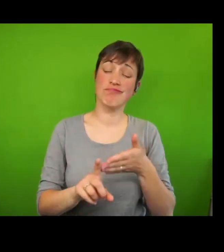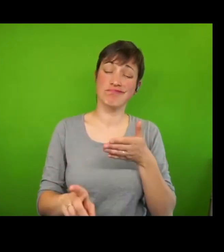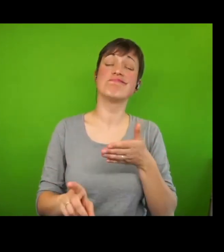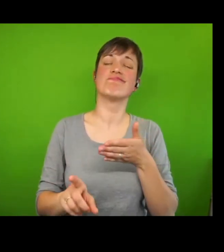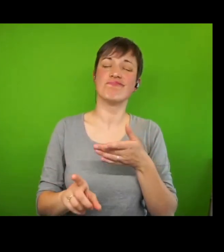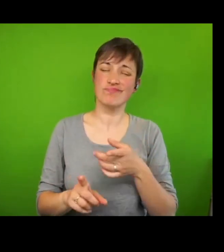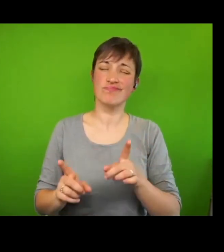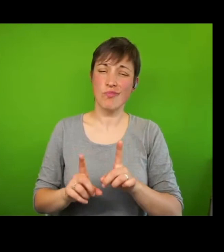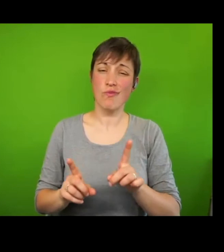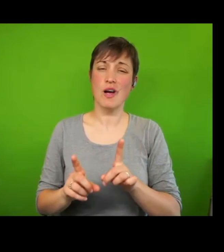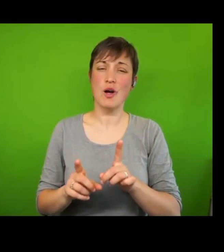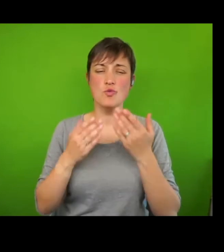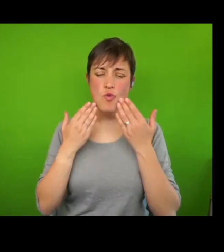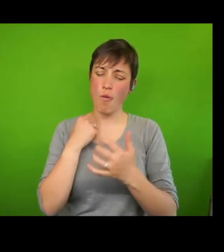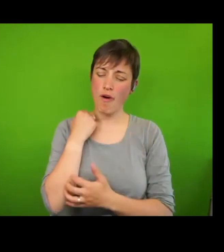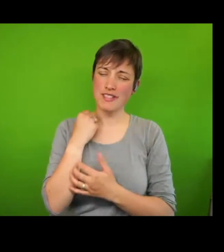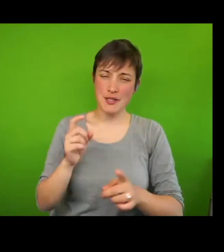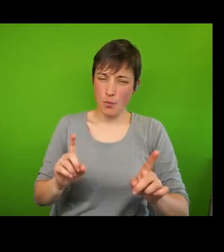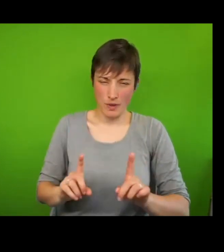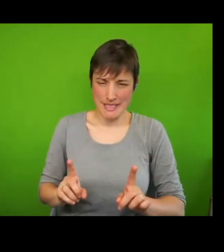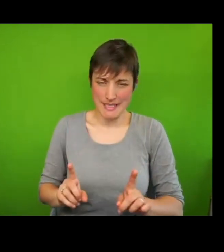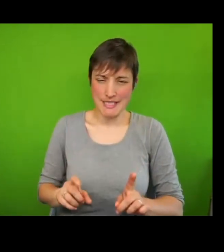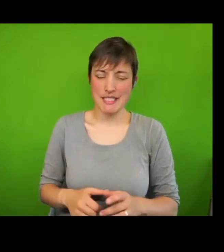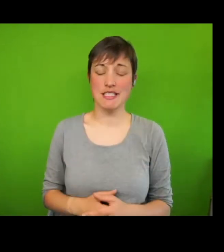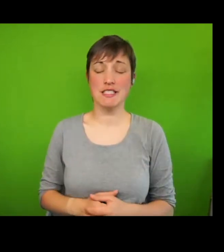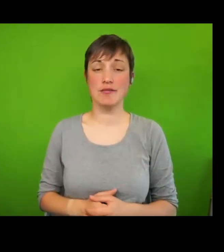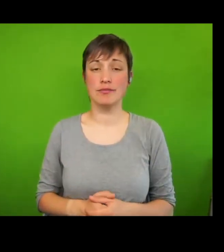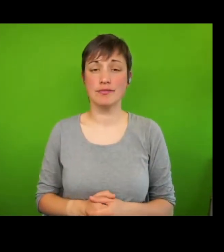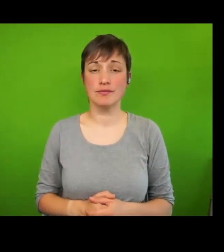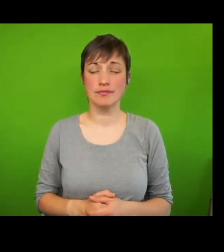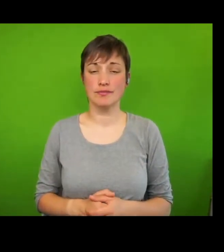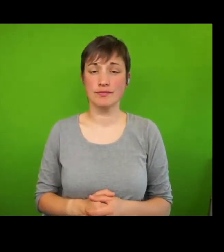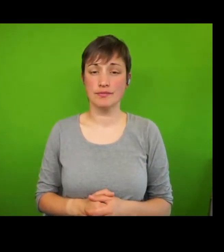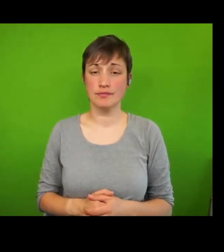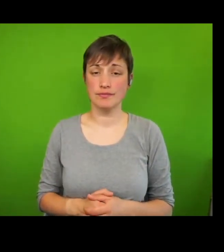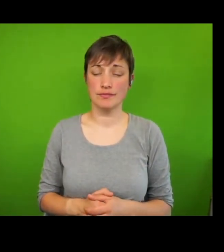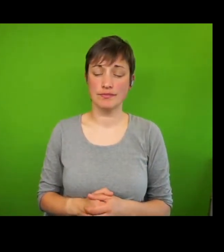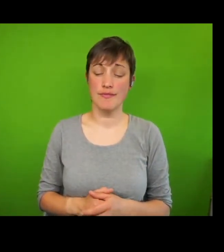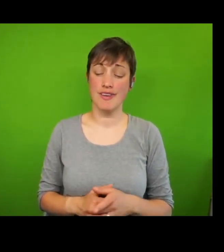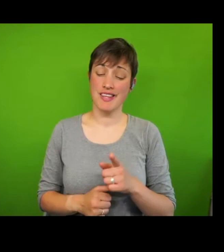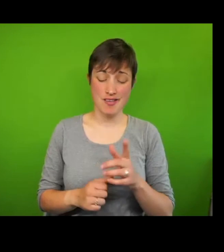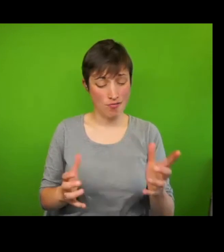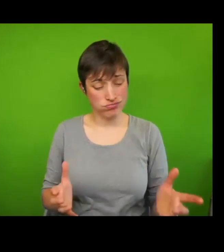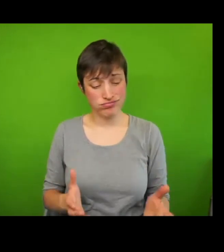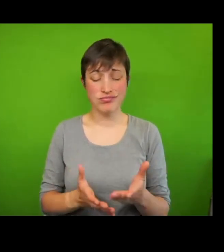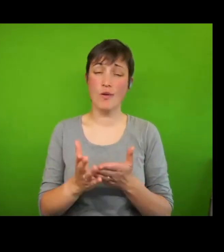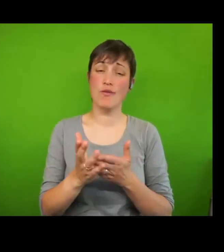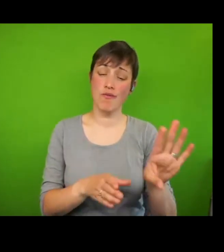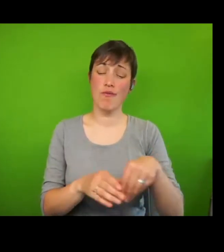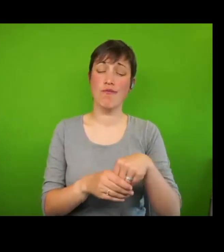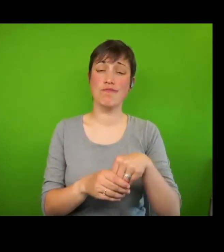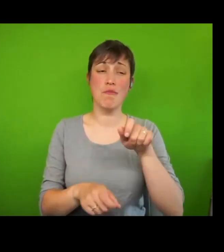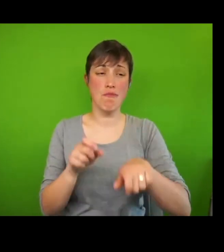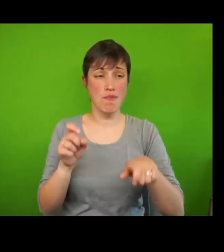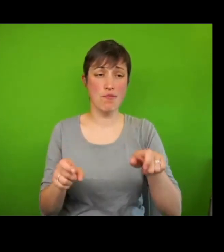importance of respectful treatment of people living in poverty. And this is enhanced by the involvement of people with experience of